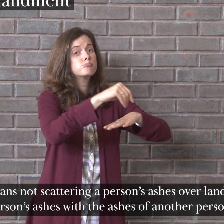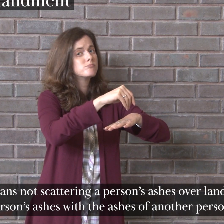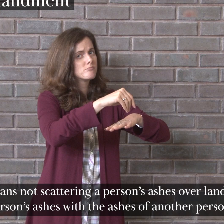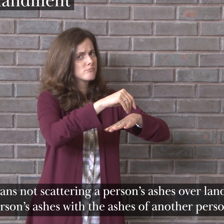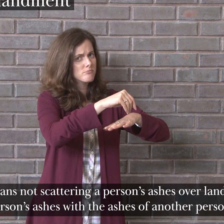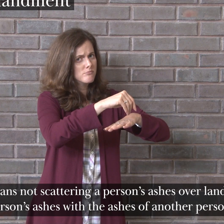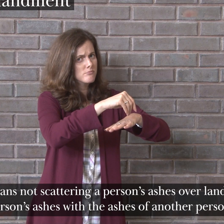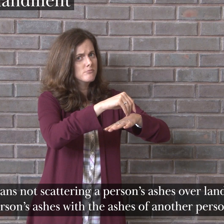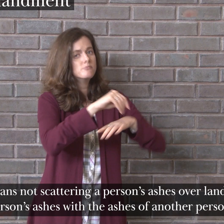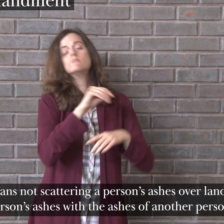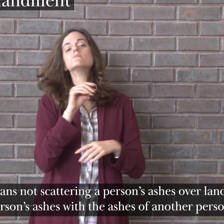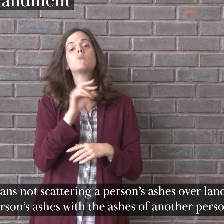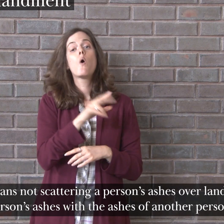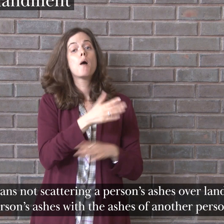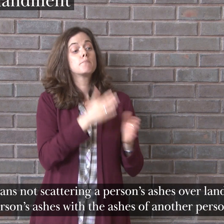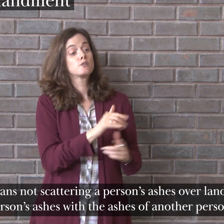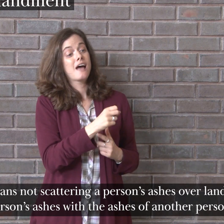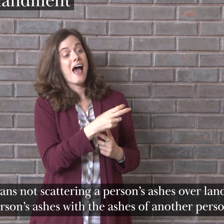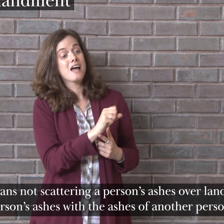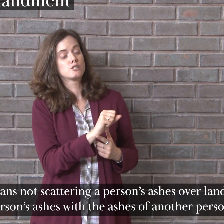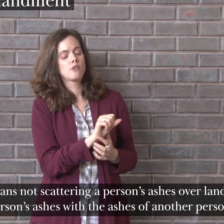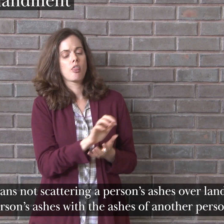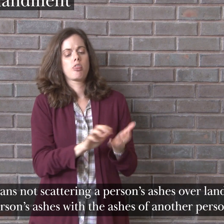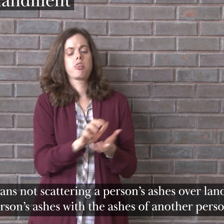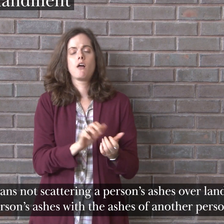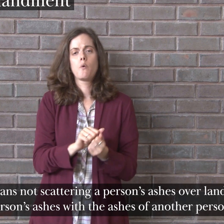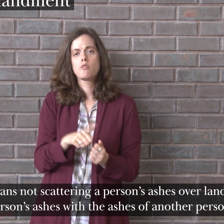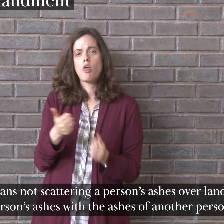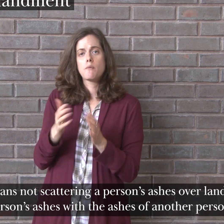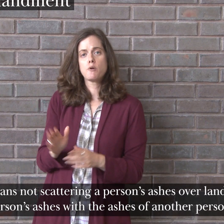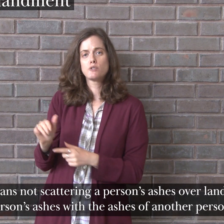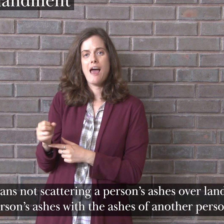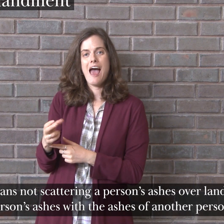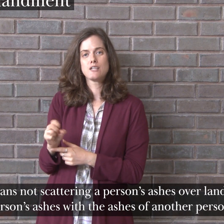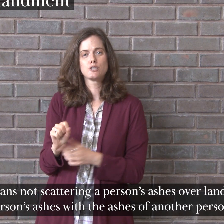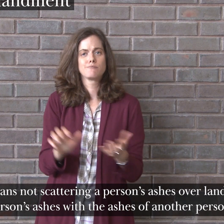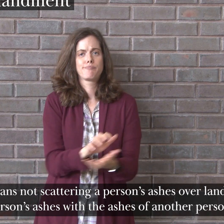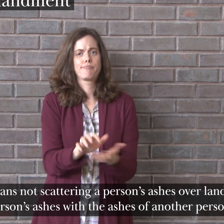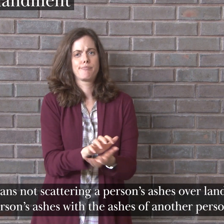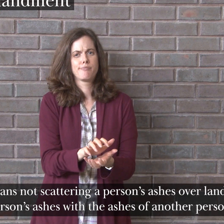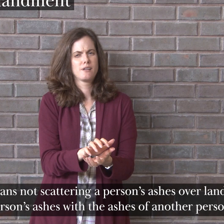combining a person's ashes with the ashes of another person or an animal.